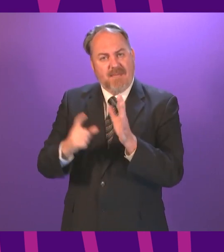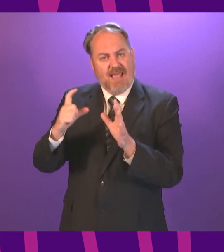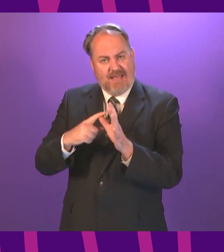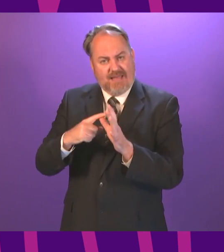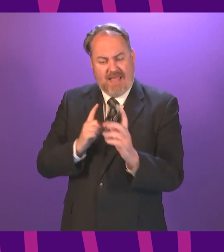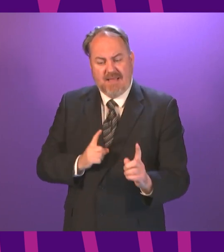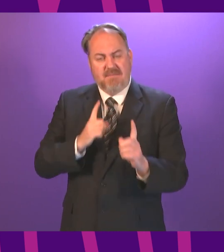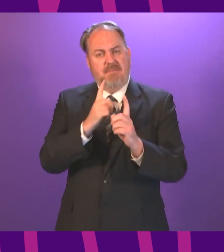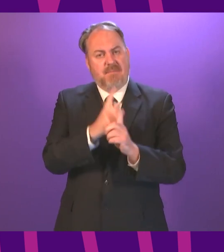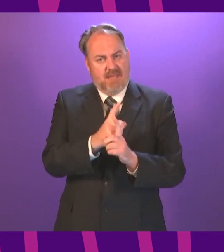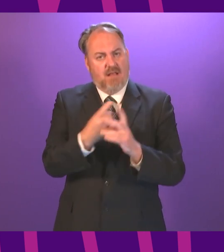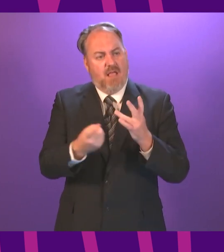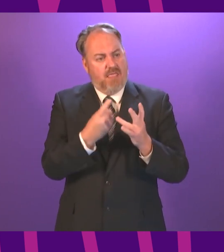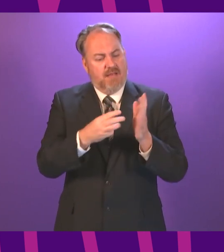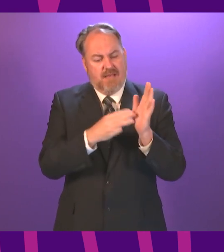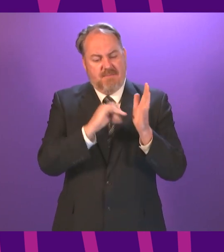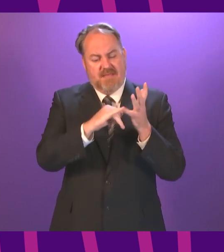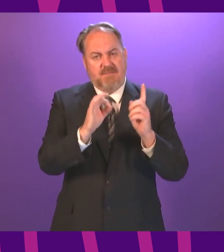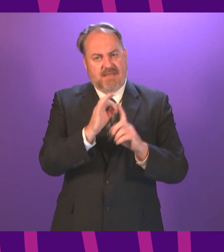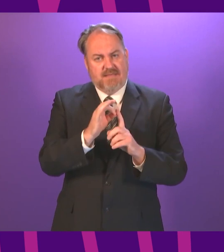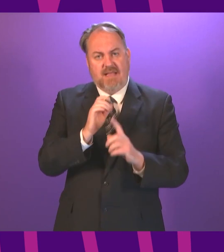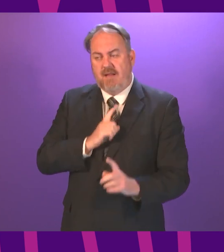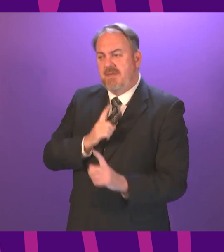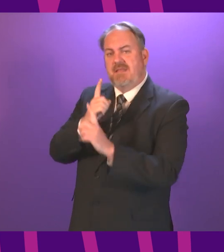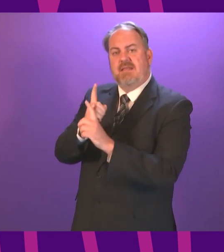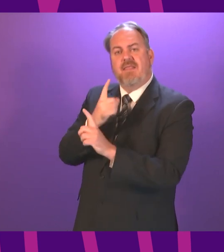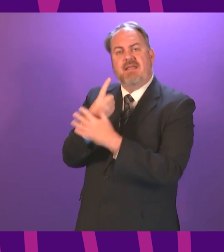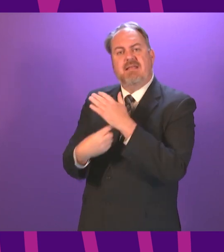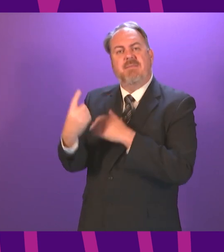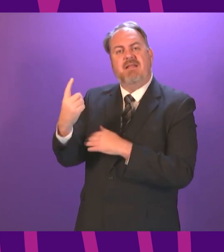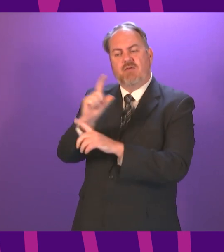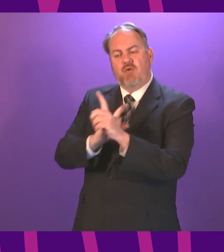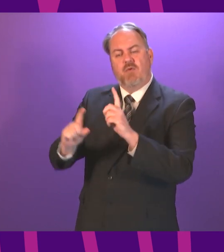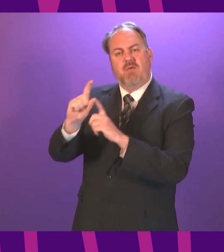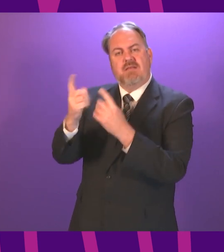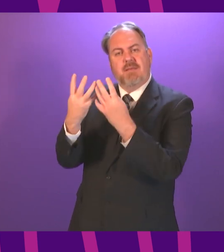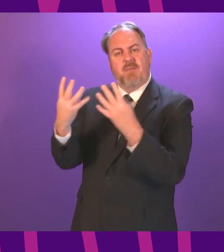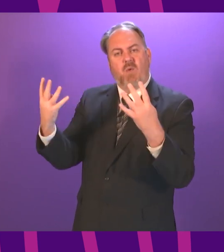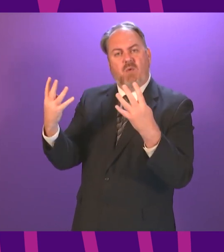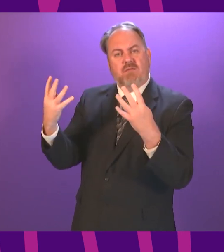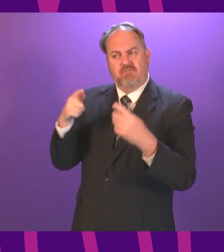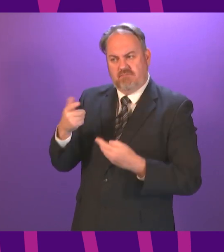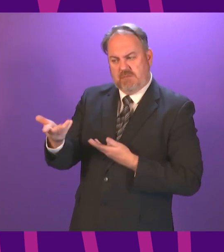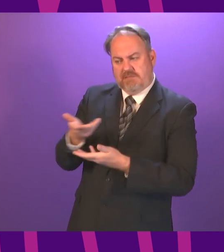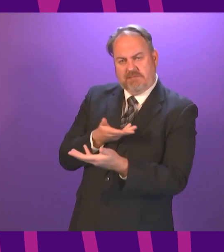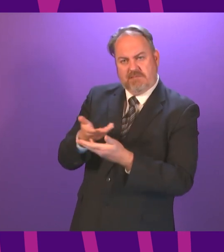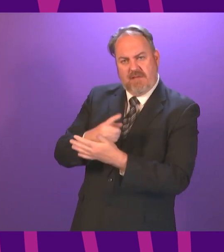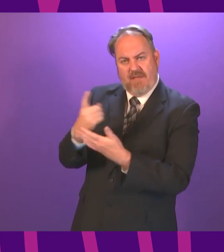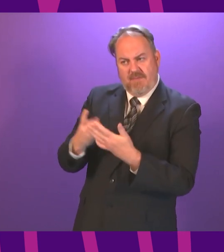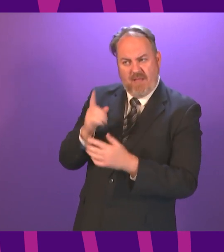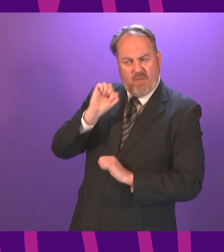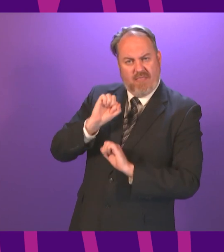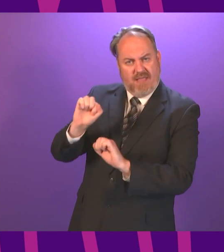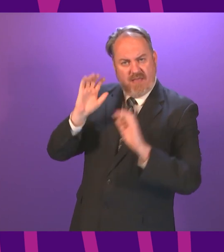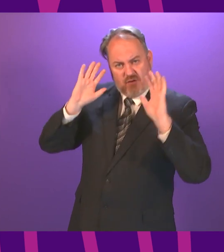Alan. Furthermore, I will be meeting the independent CALMAC Community Board on Friday to hear their views. I am very much open to constructive, viable